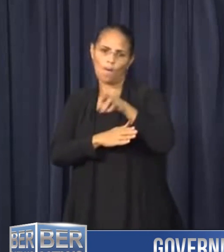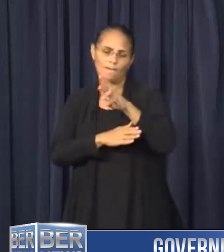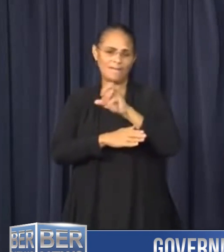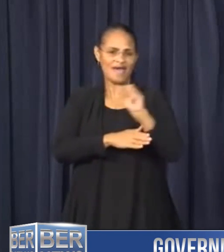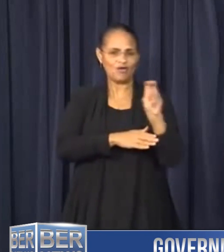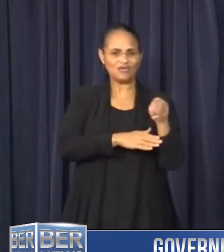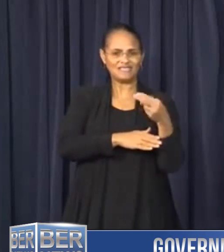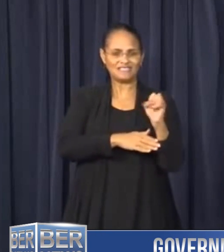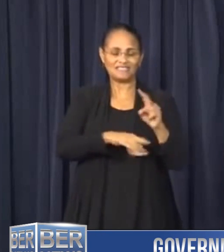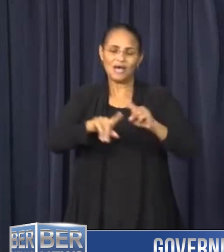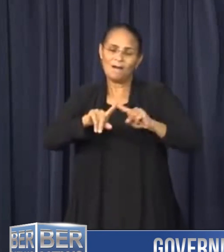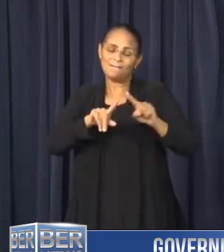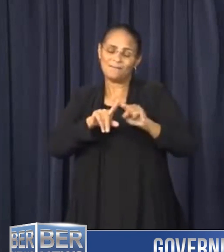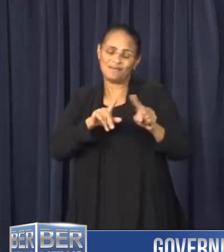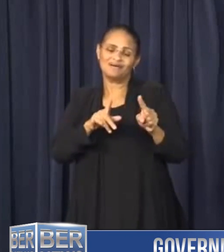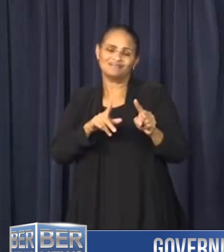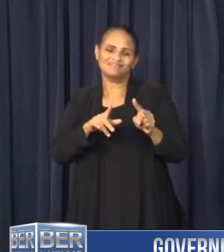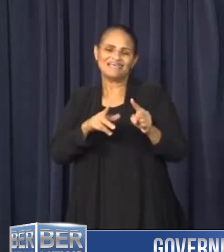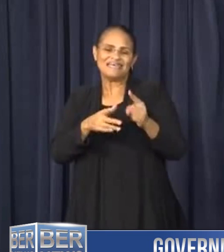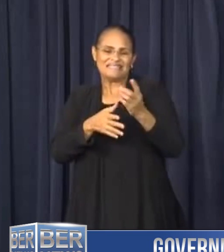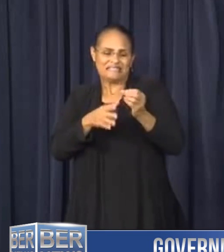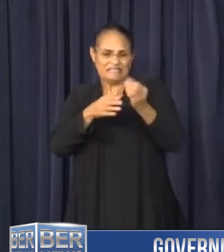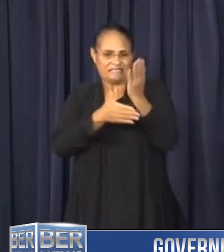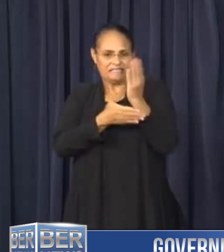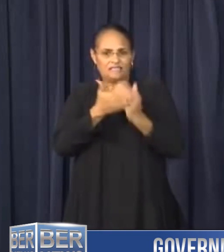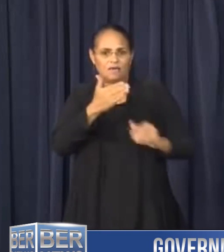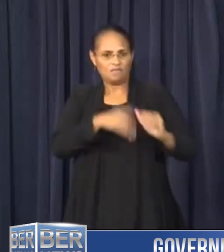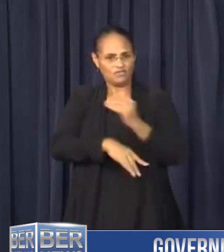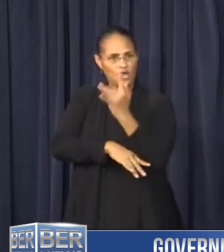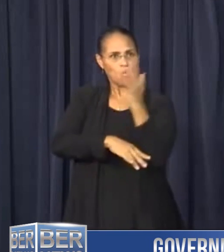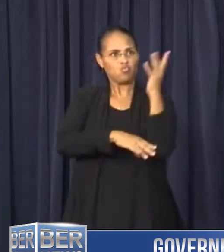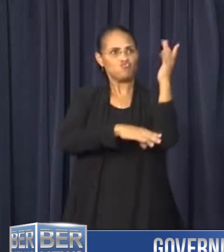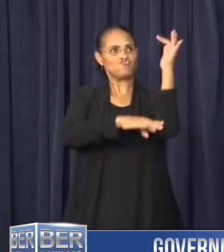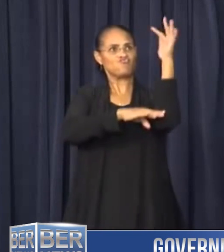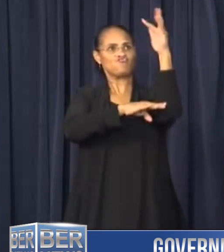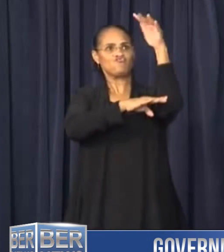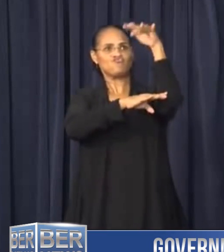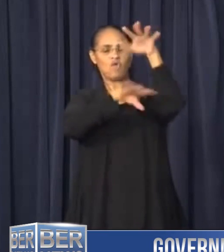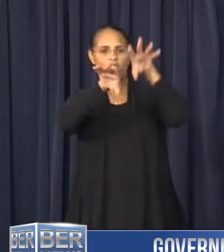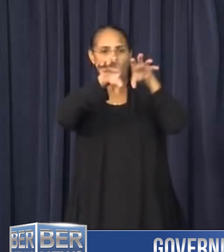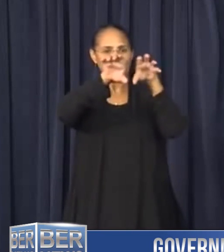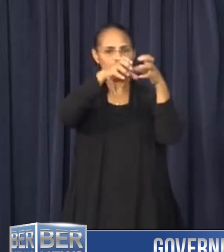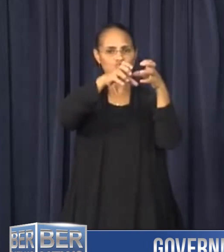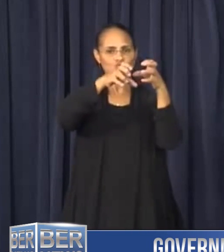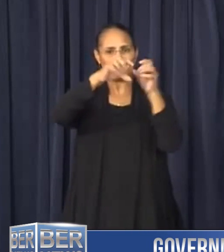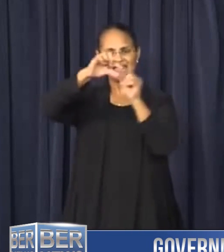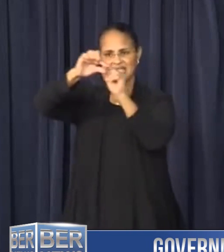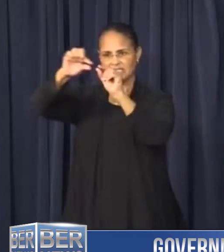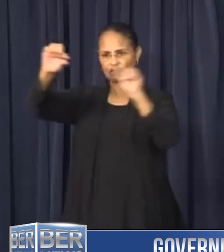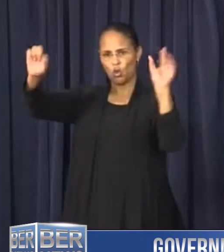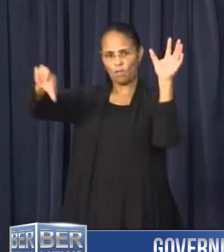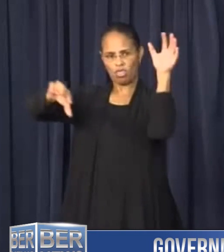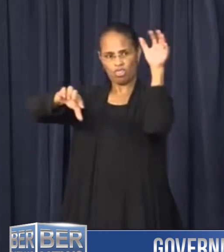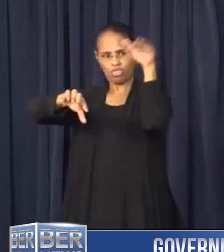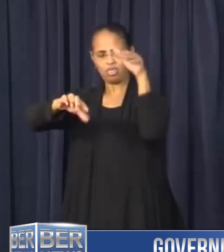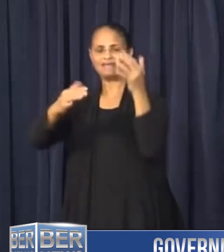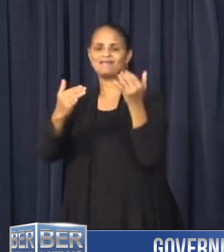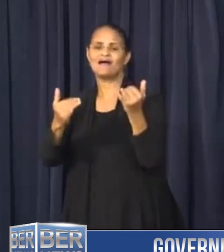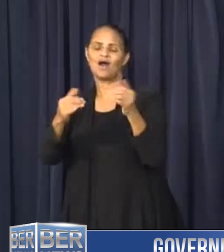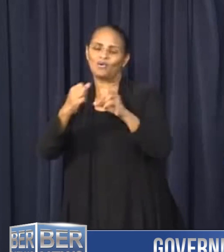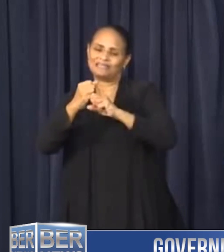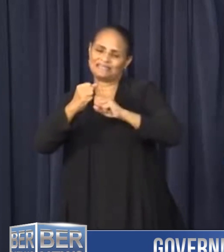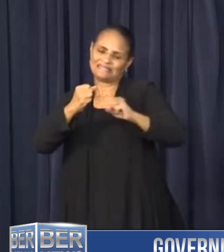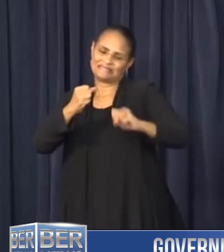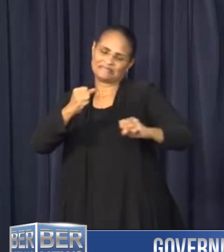However, overgrown vegetation that was broken, uprooted and hitting power lines during the storm is making the restoration process